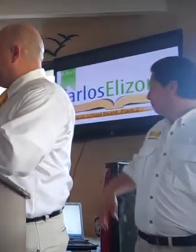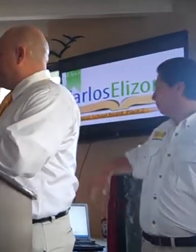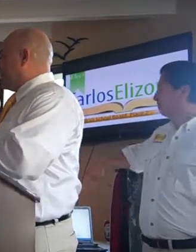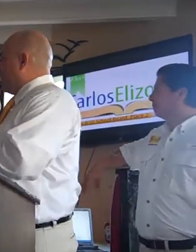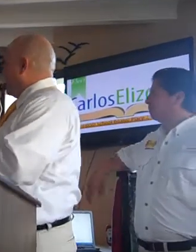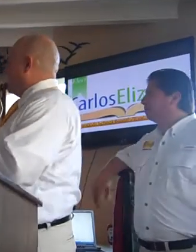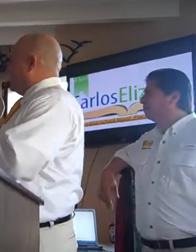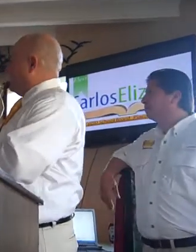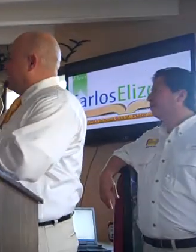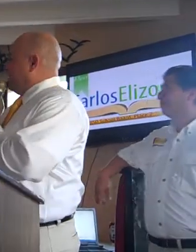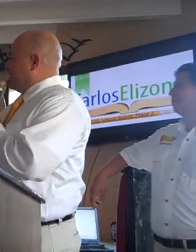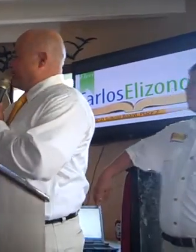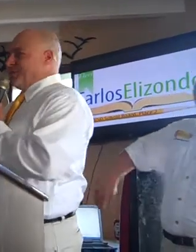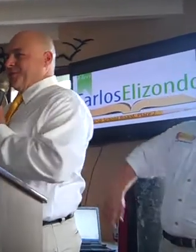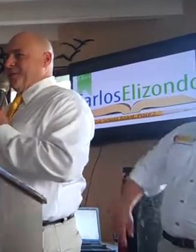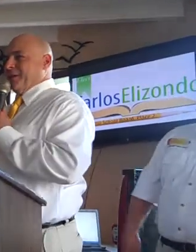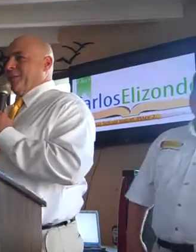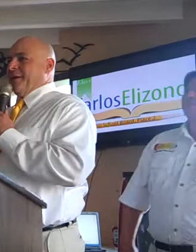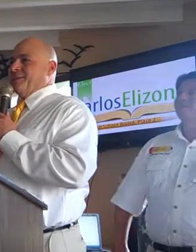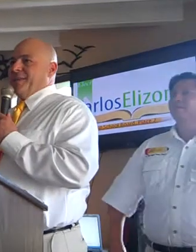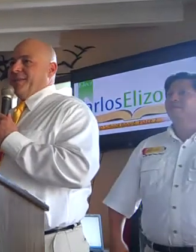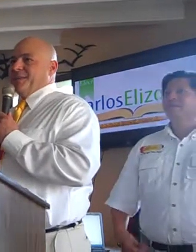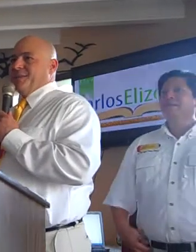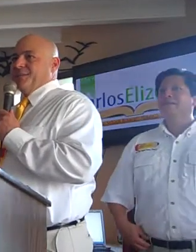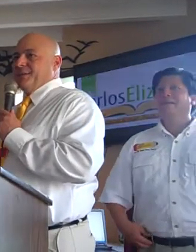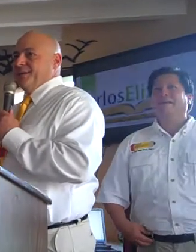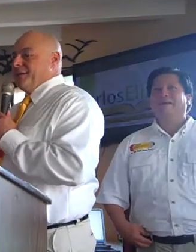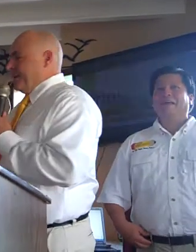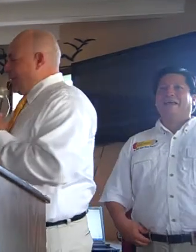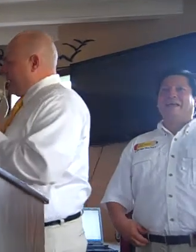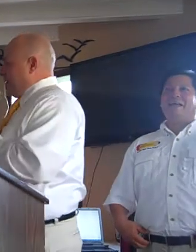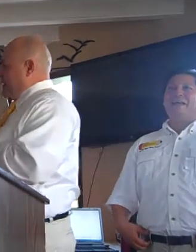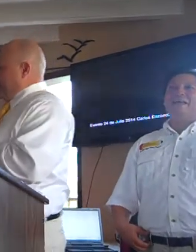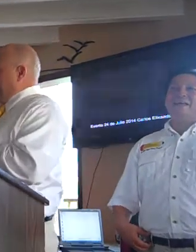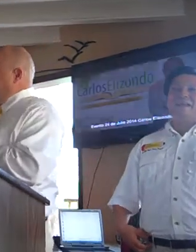Dominguez, my friend. We share the same hairstylist.